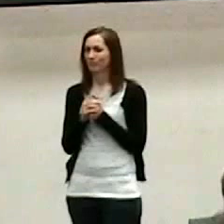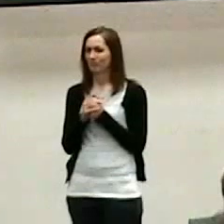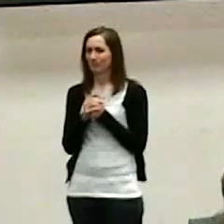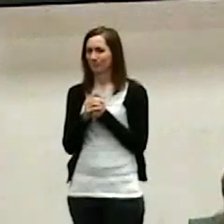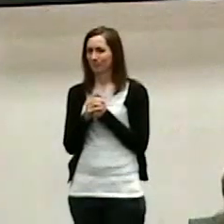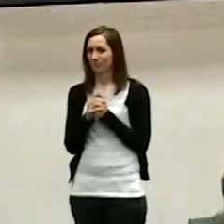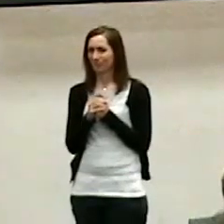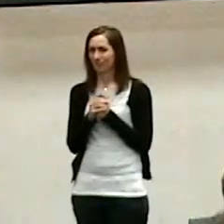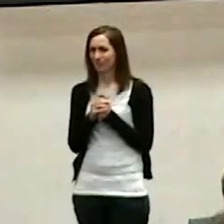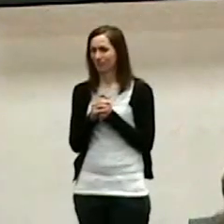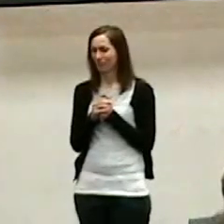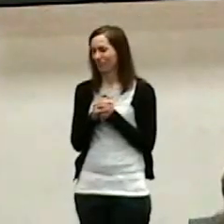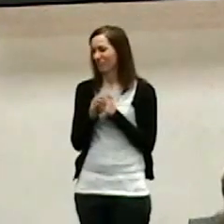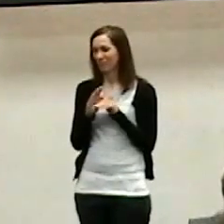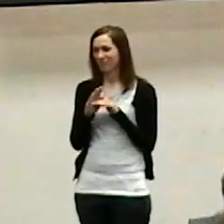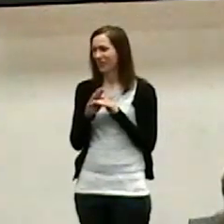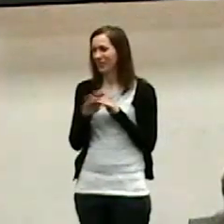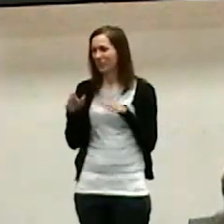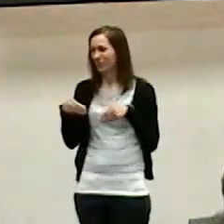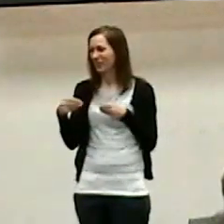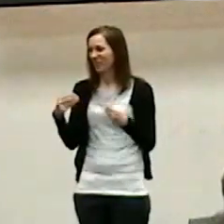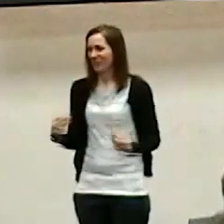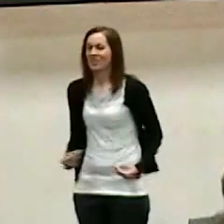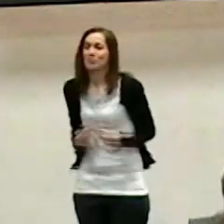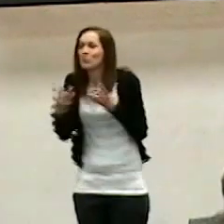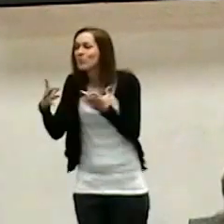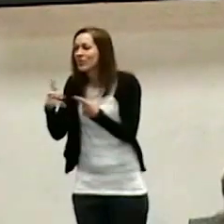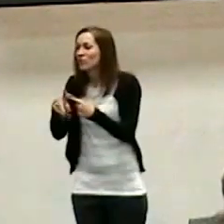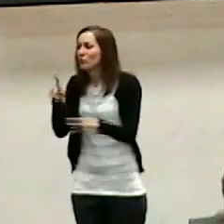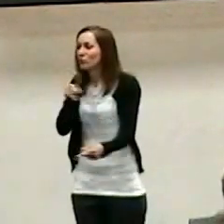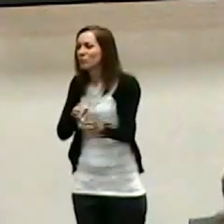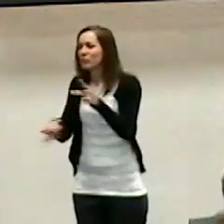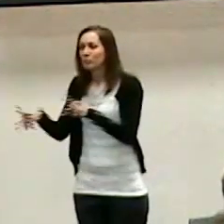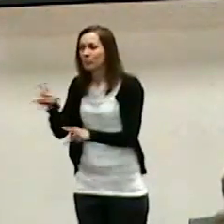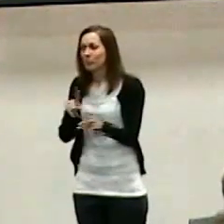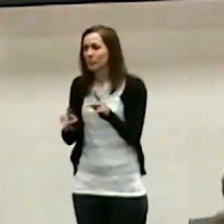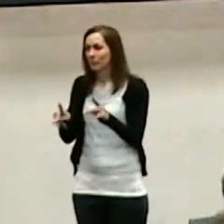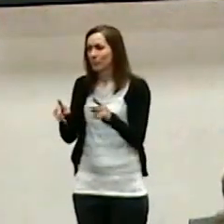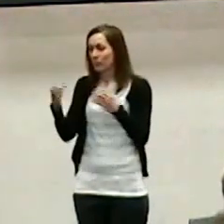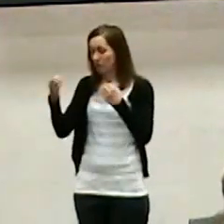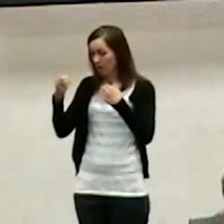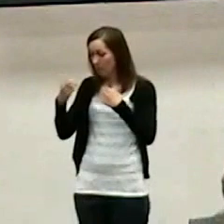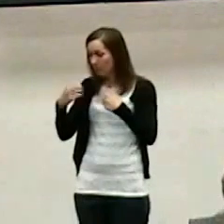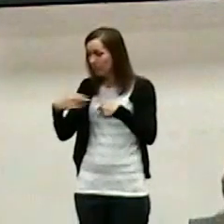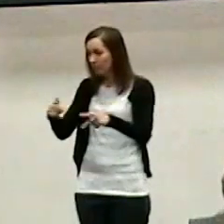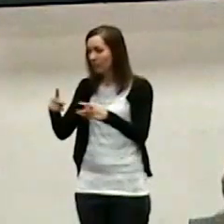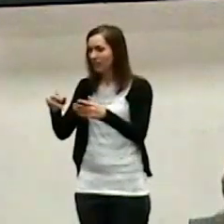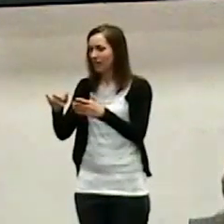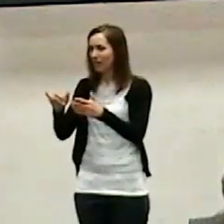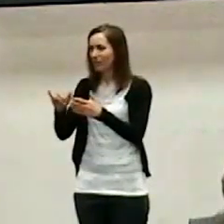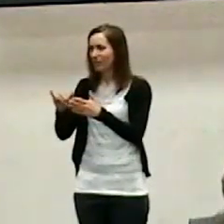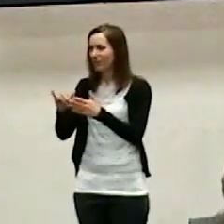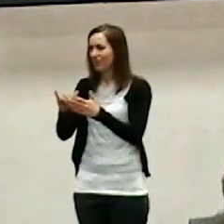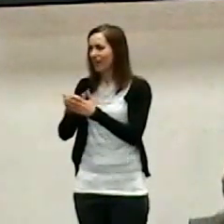inspire not the hearts of men opportunity is a visitor